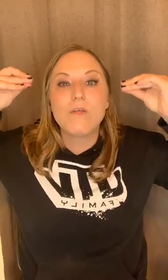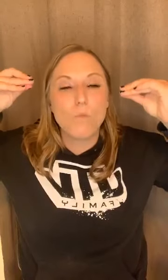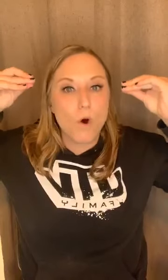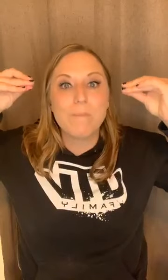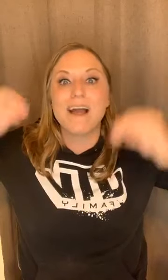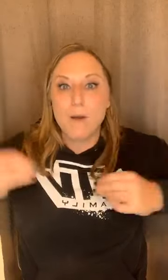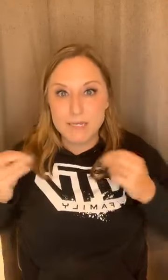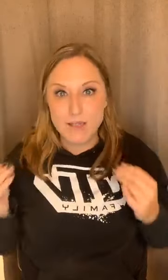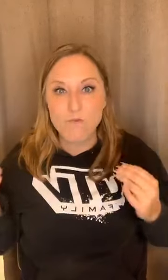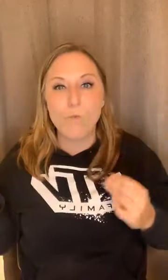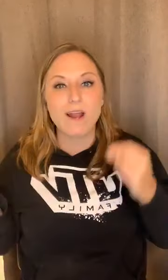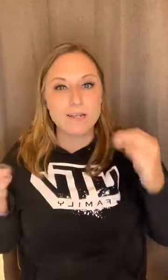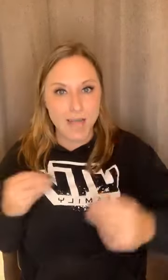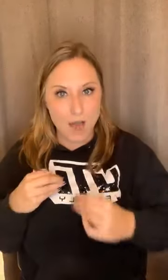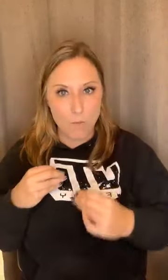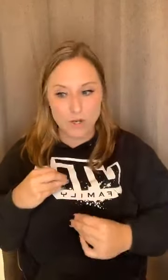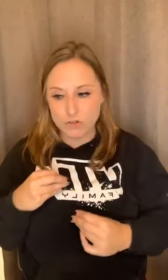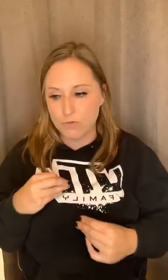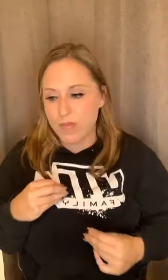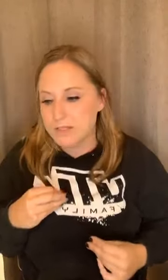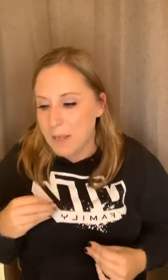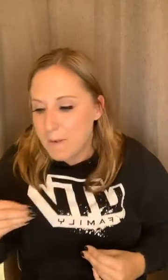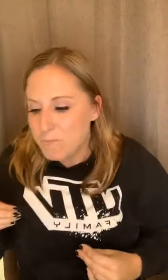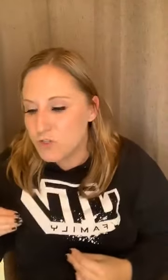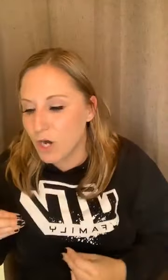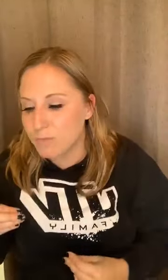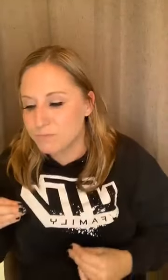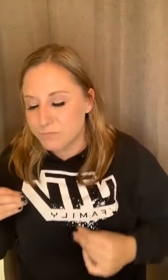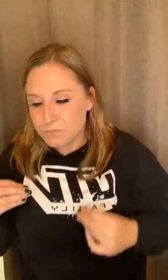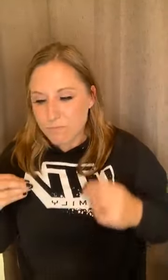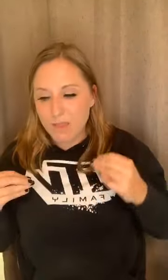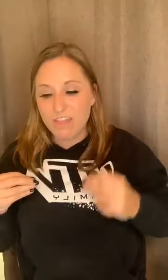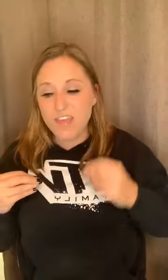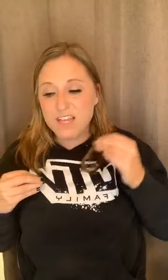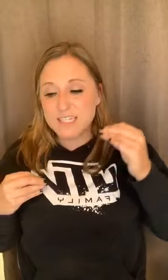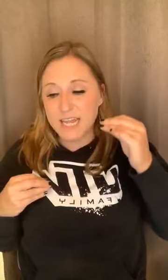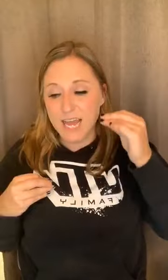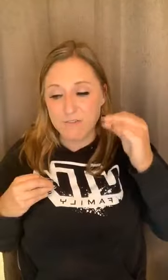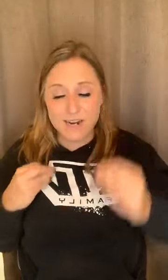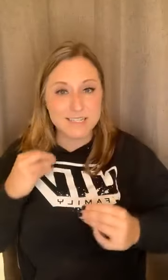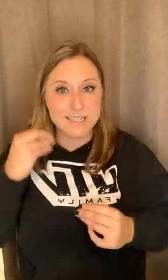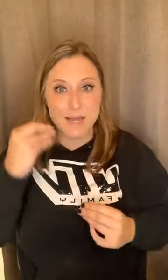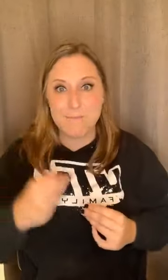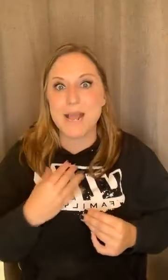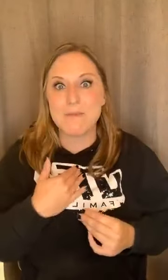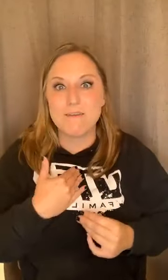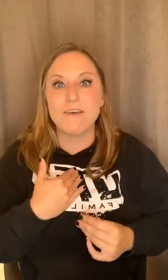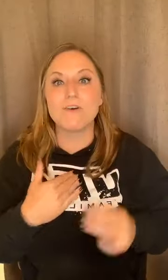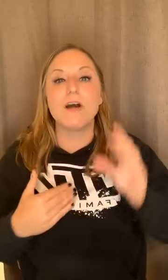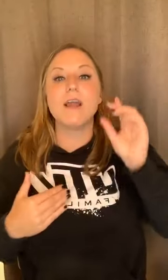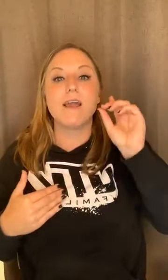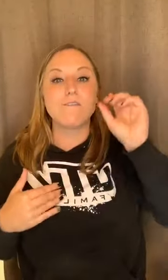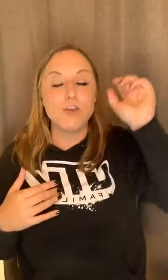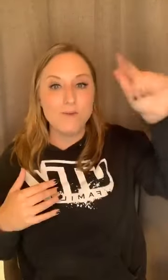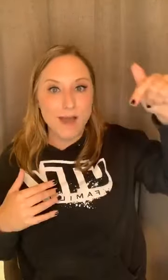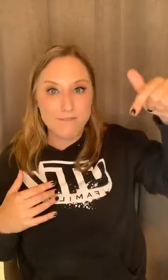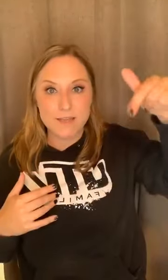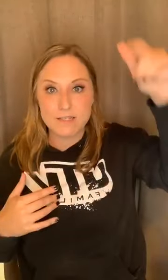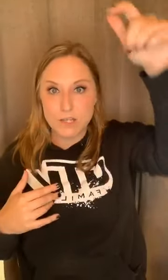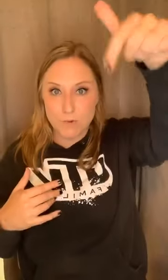Well, becoming self-aware is how we do this. So things like for instance, that make me feel good. If you have things that you want to